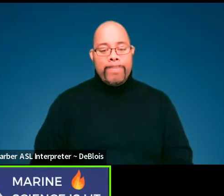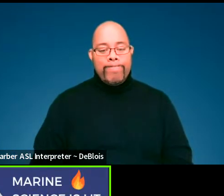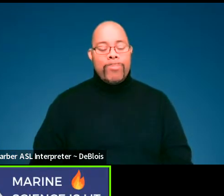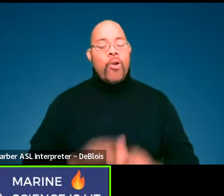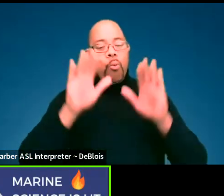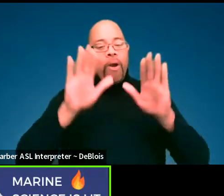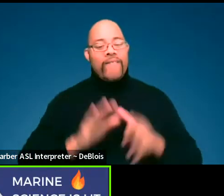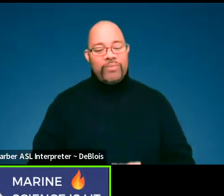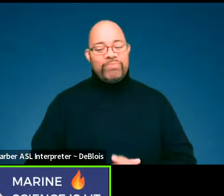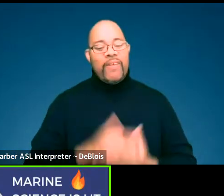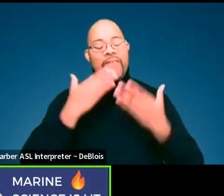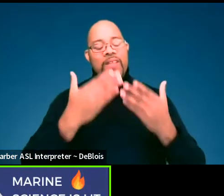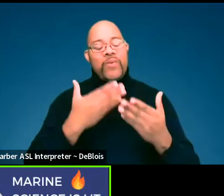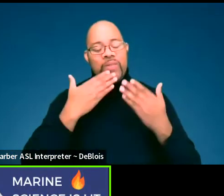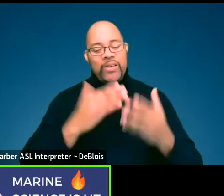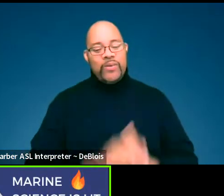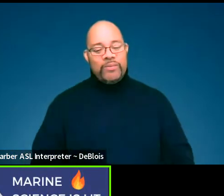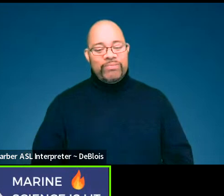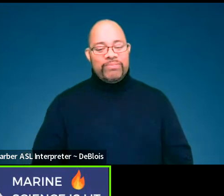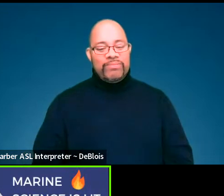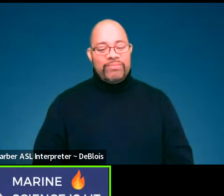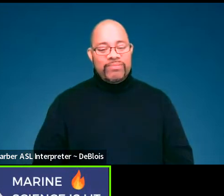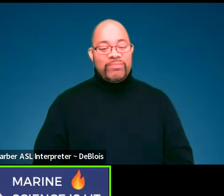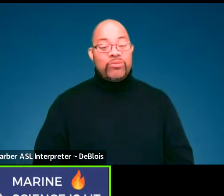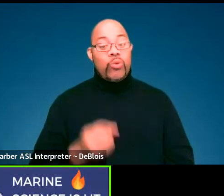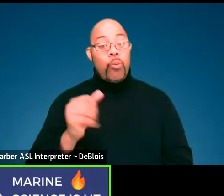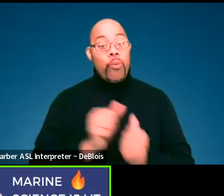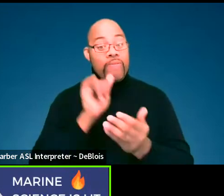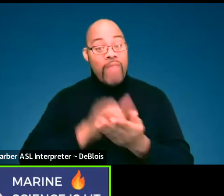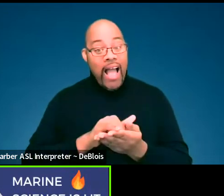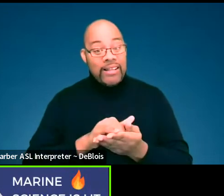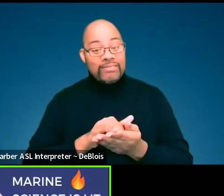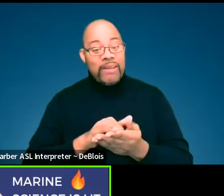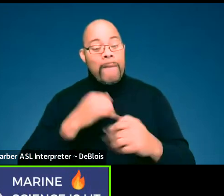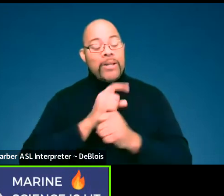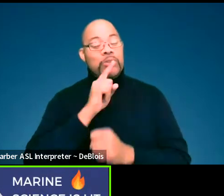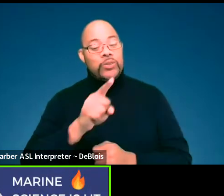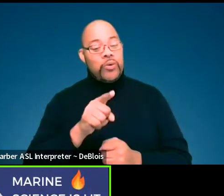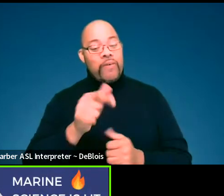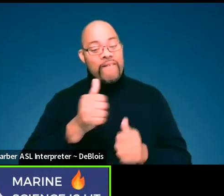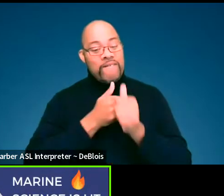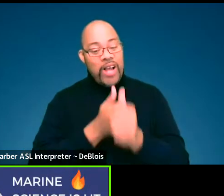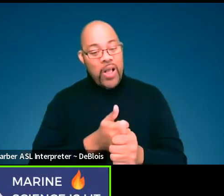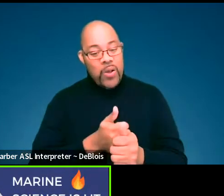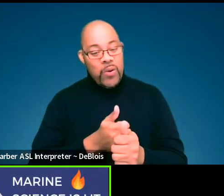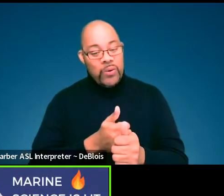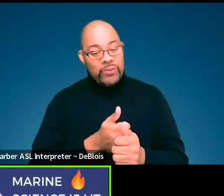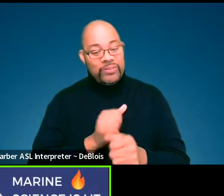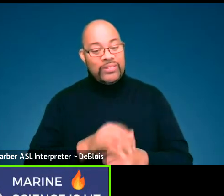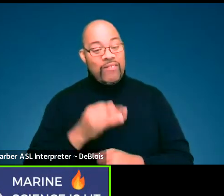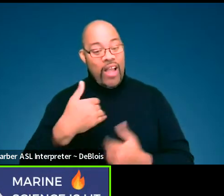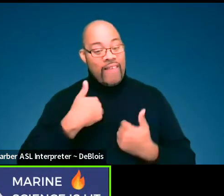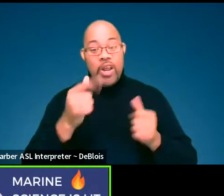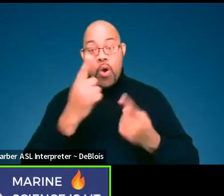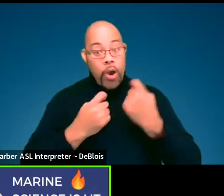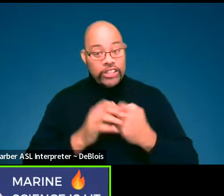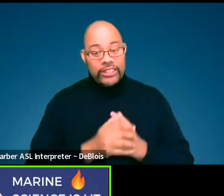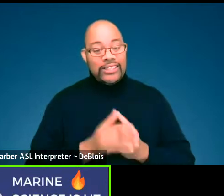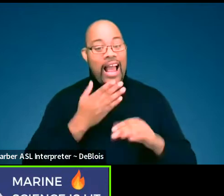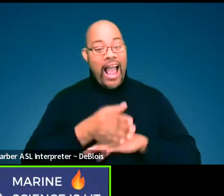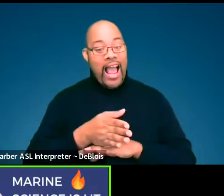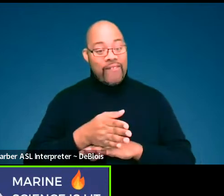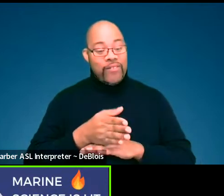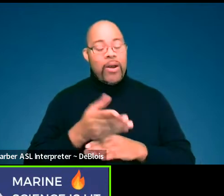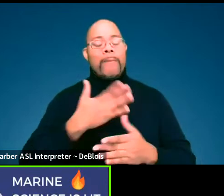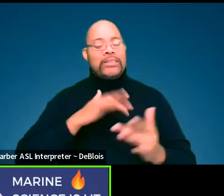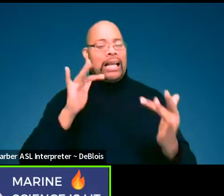Wonderful. Thank you. Thank you. Um, so with that, uh, make sure to follow, make sure if you have any questions after the fact,